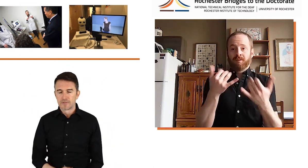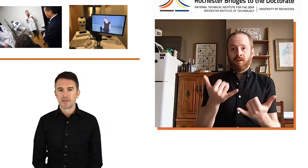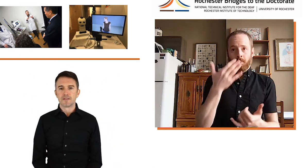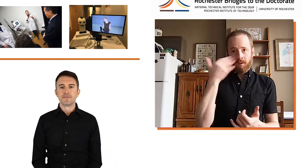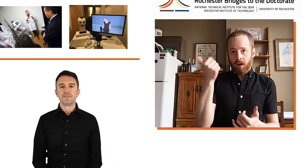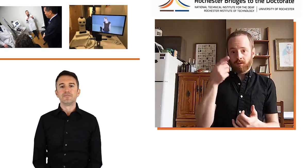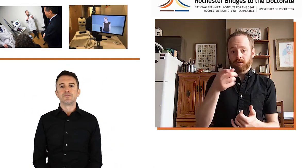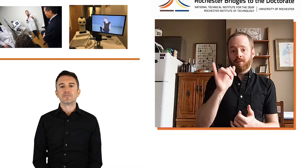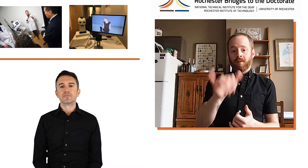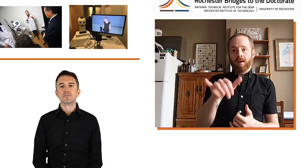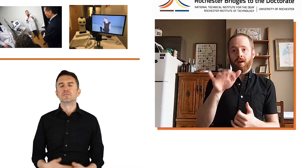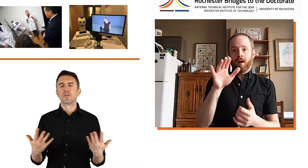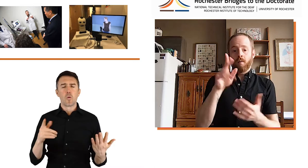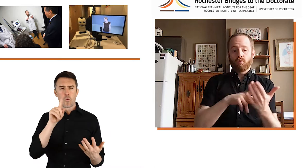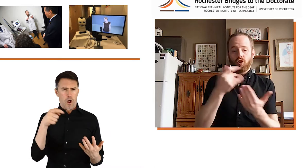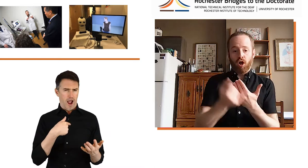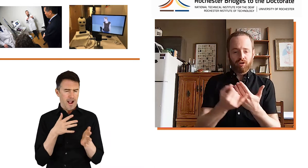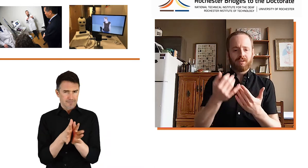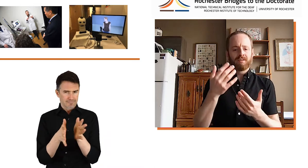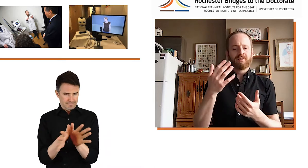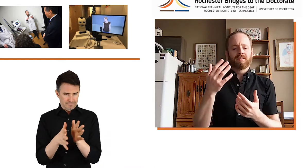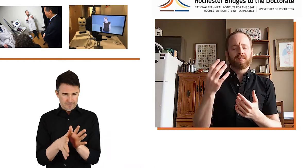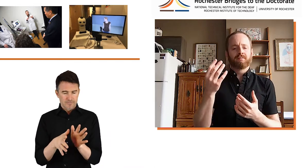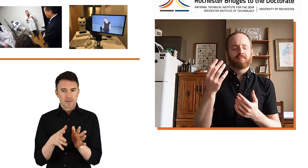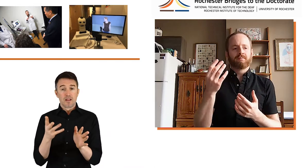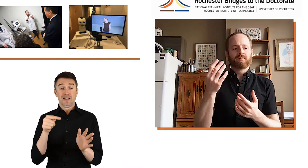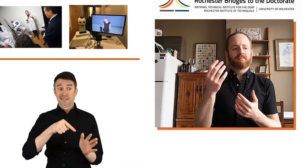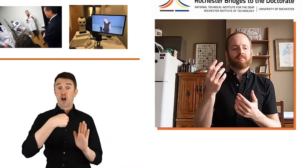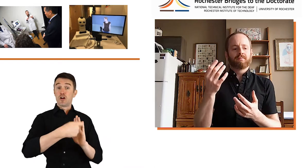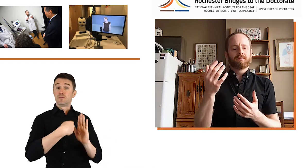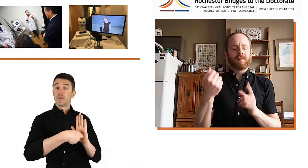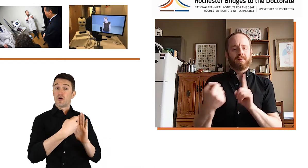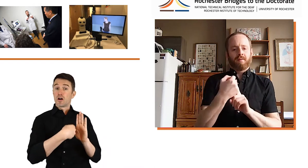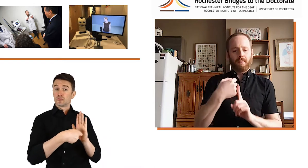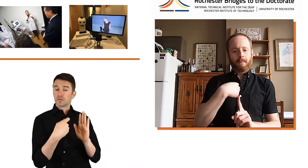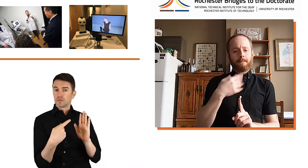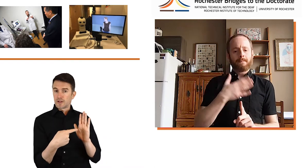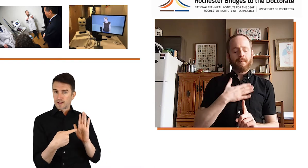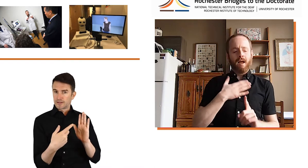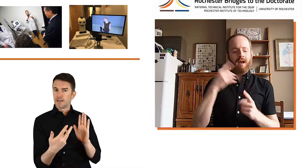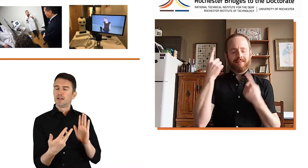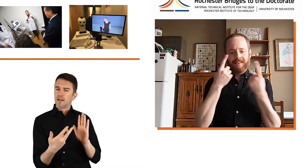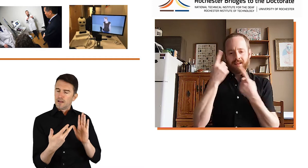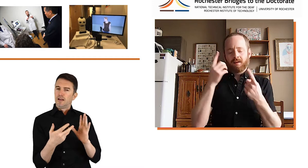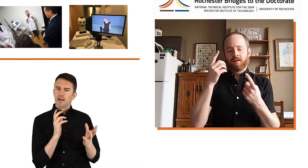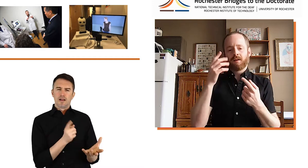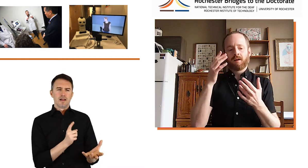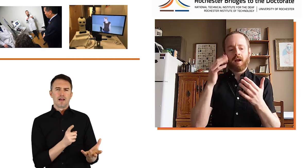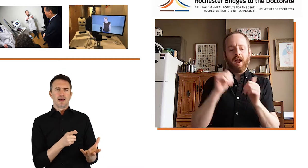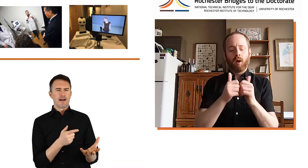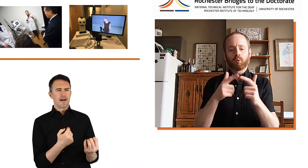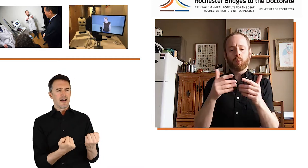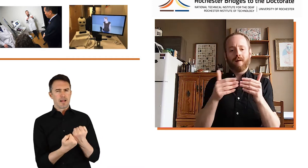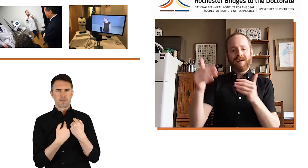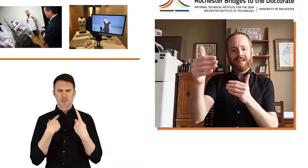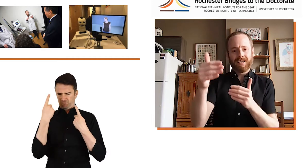And the reason that I mention this now is because this project really impacted my thinking